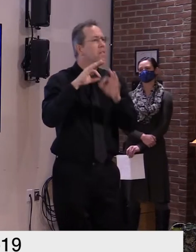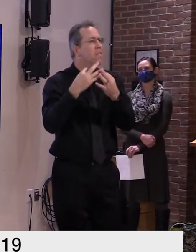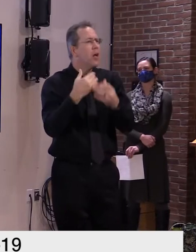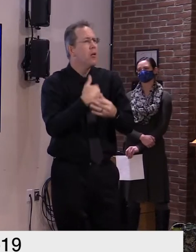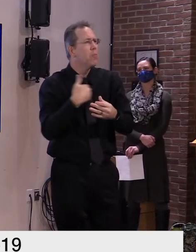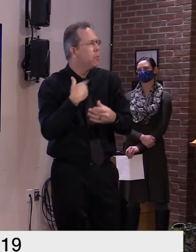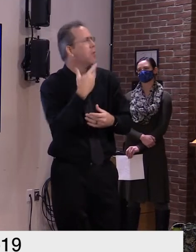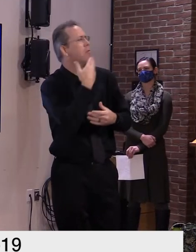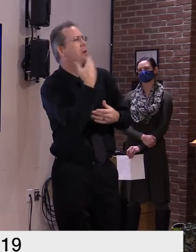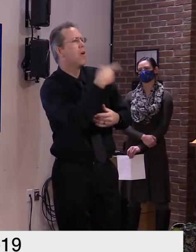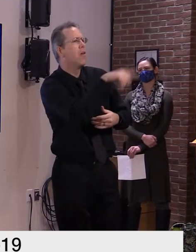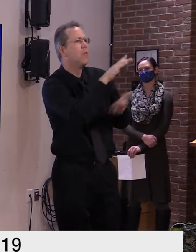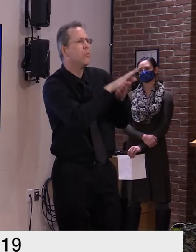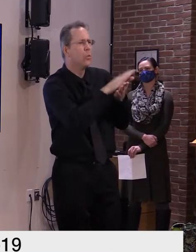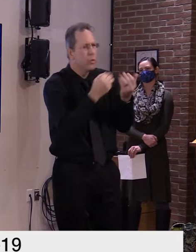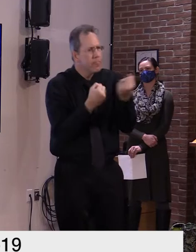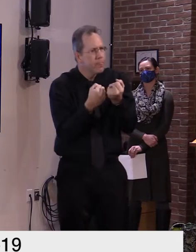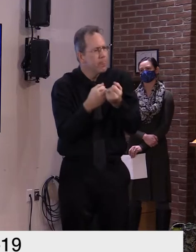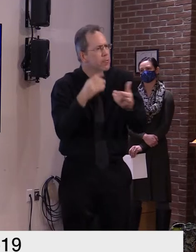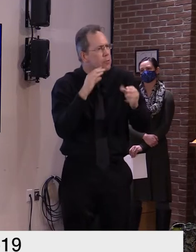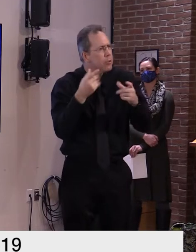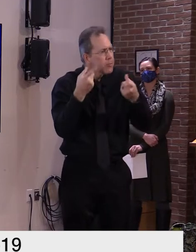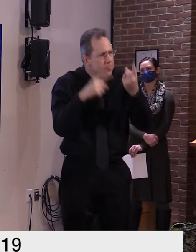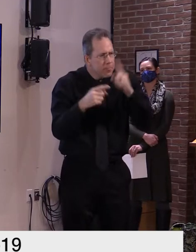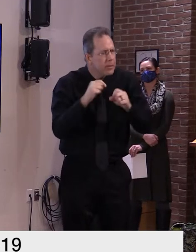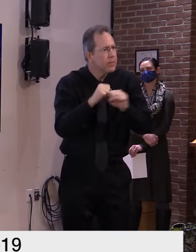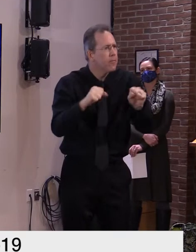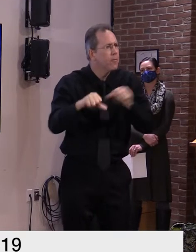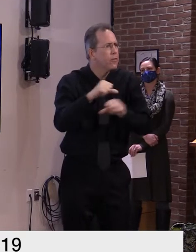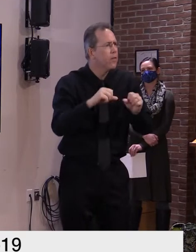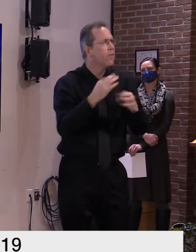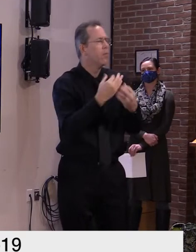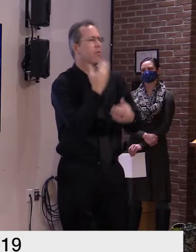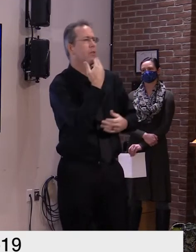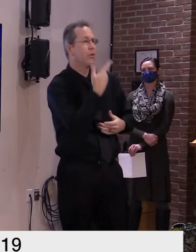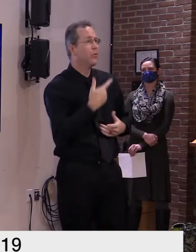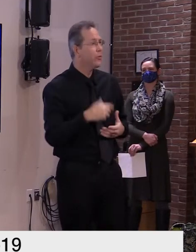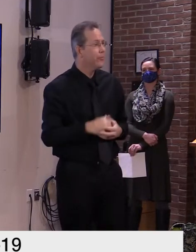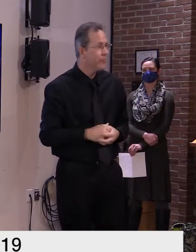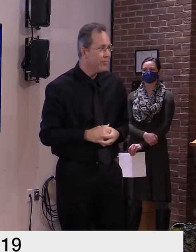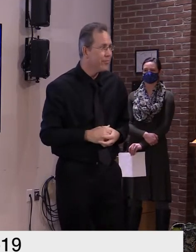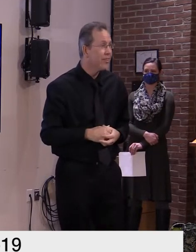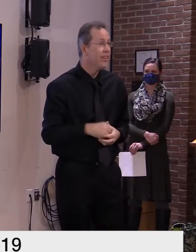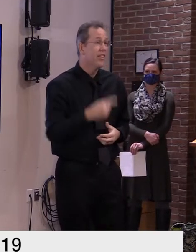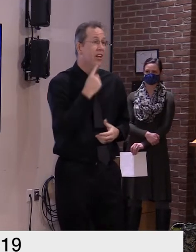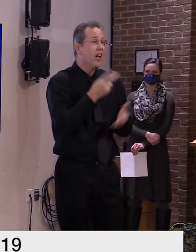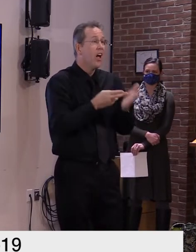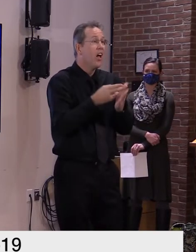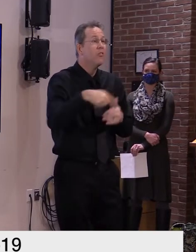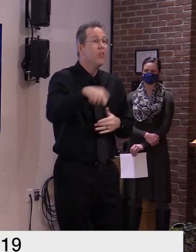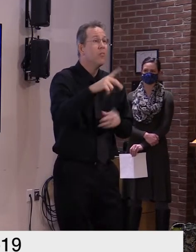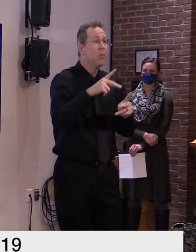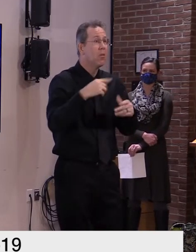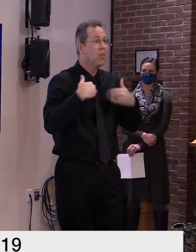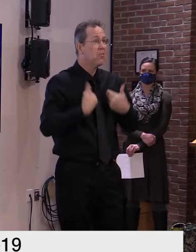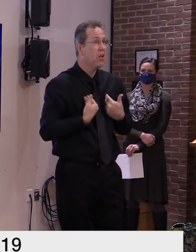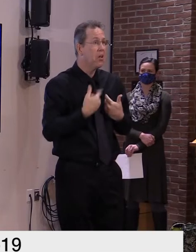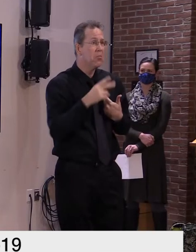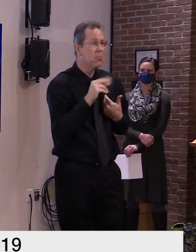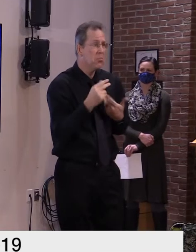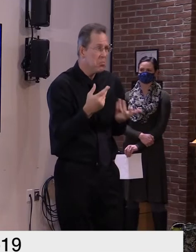-person learning for their children to be sure people are tired cte directors are exhausted as are their staff